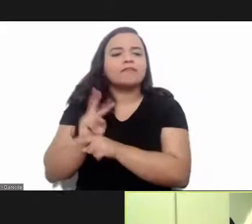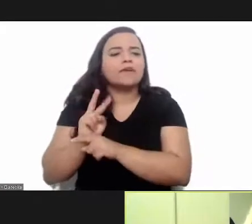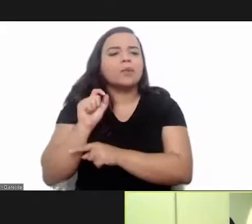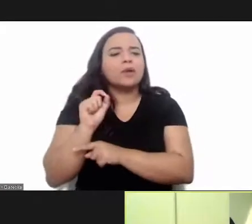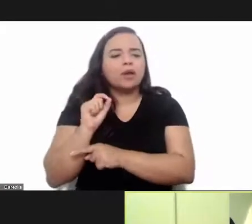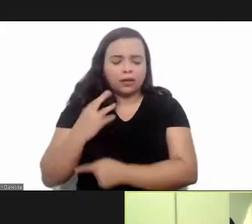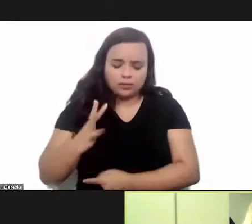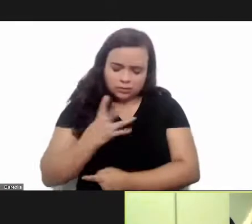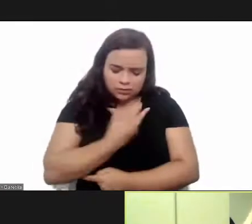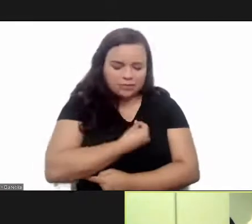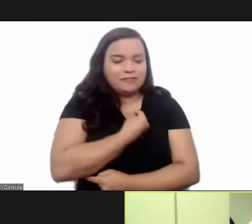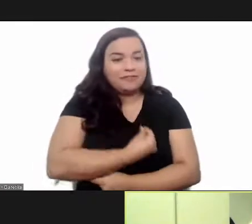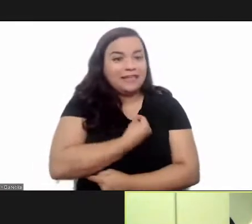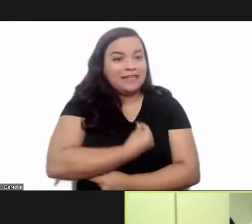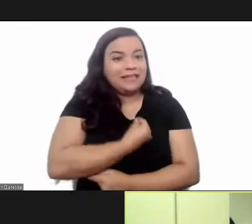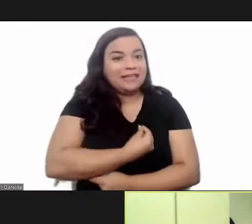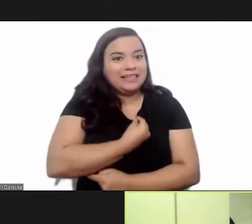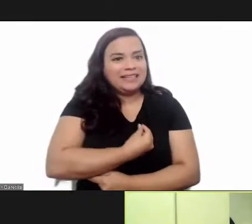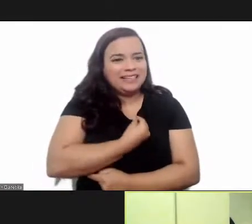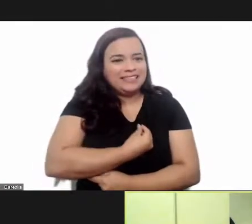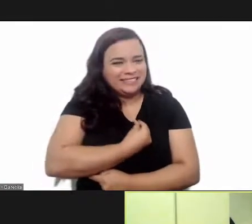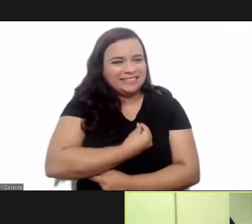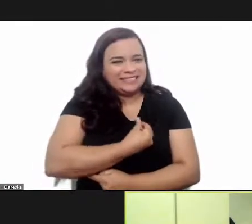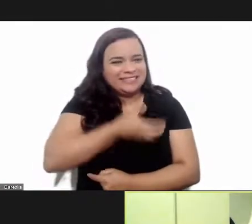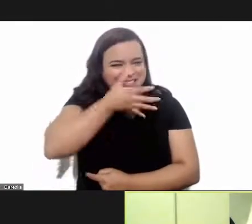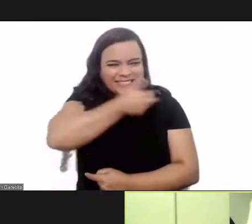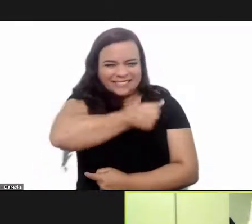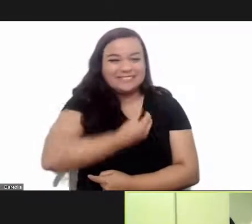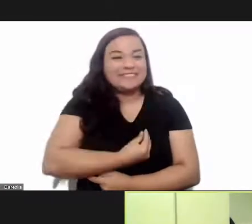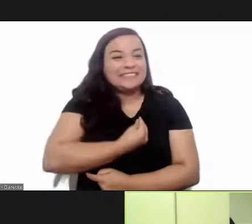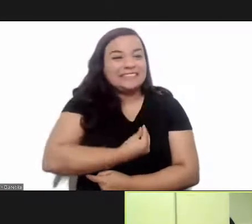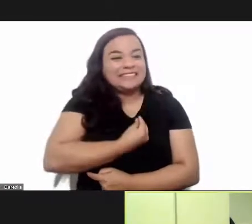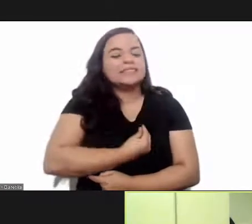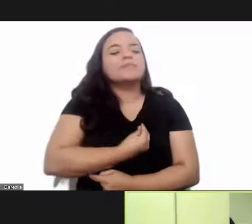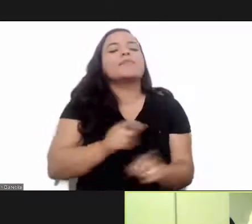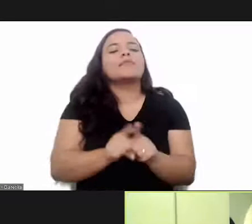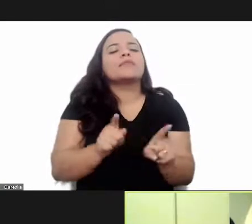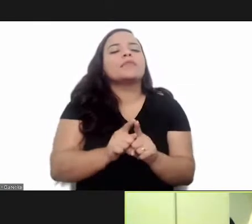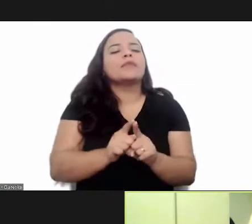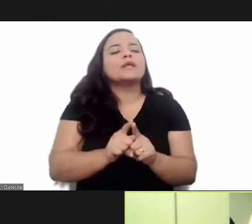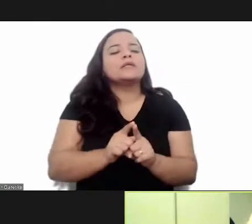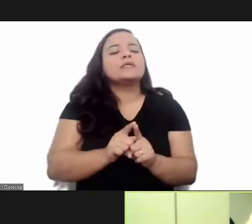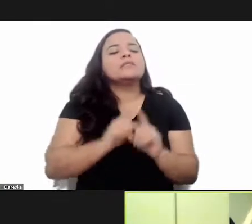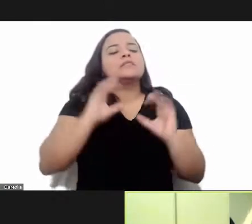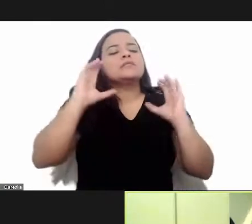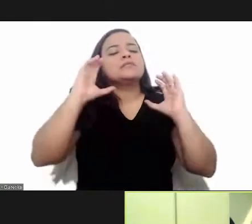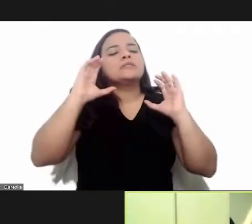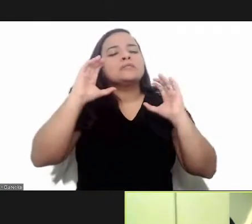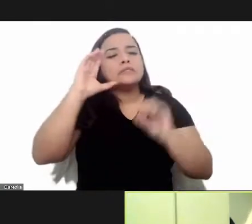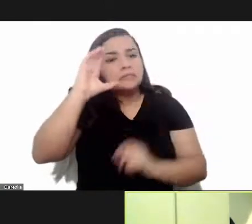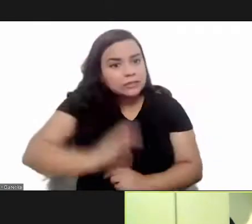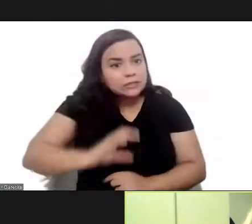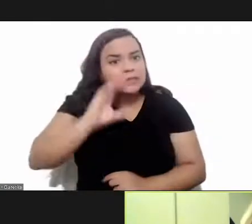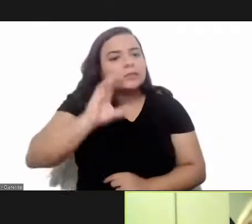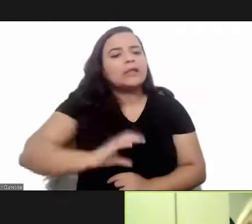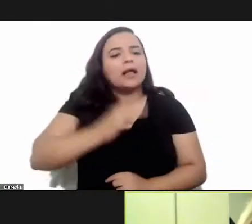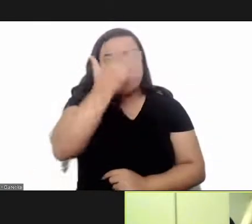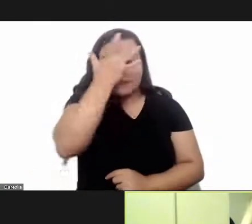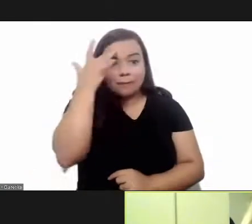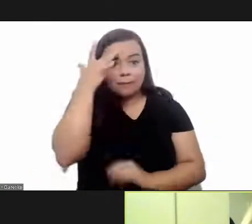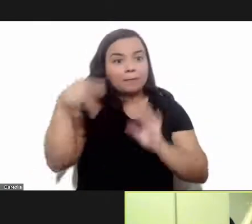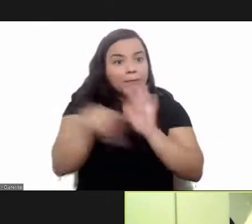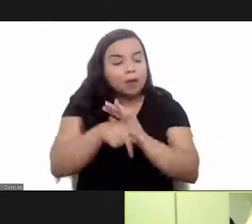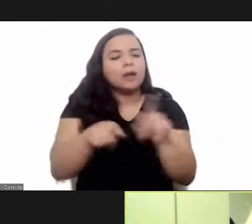defense of life in defense of people it's an extremely important role during the